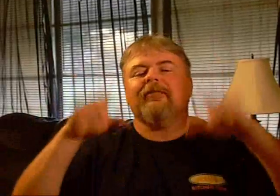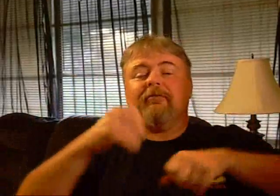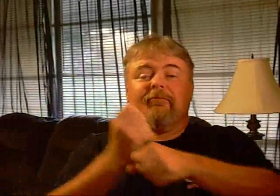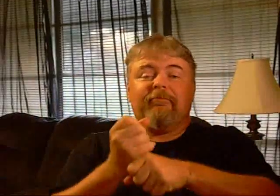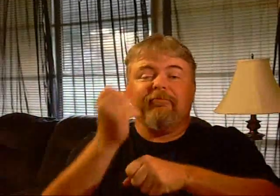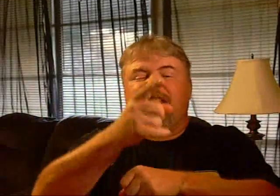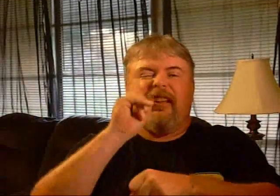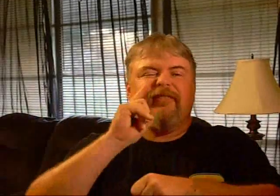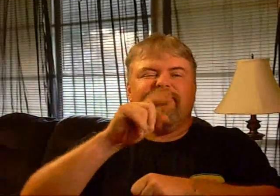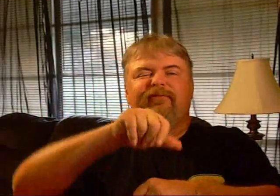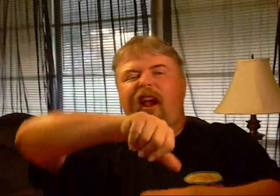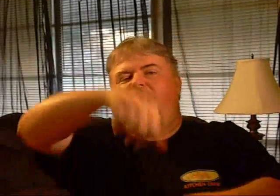everyone I love.